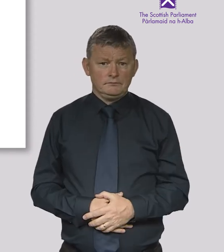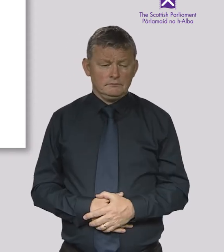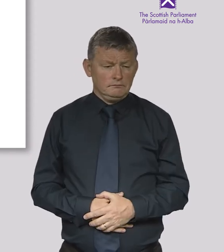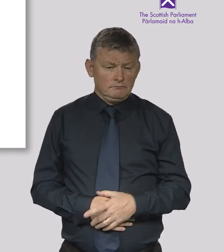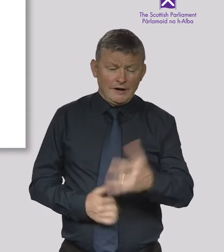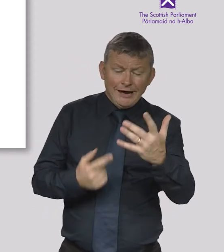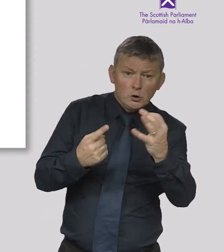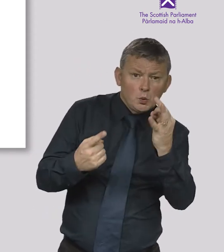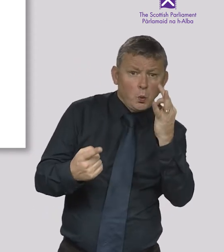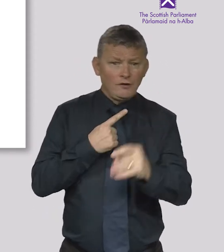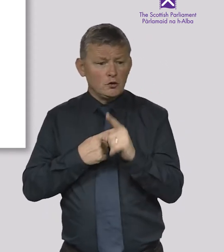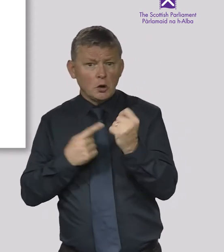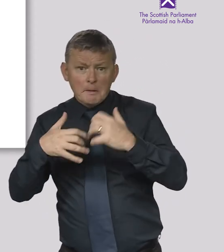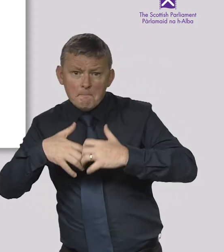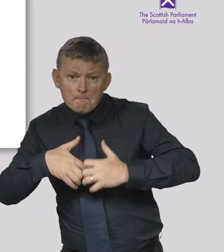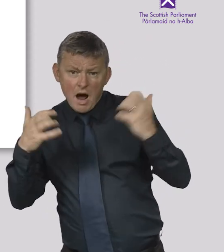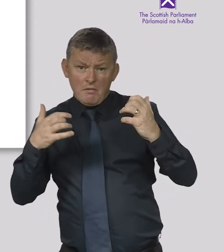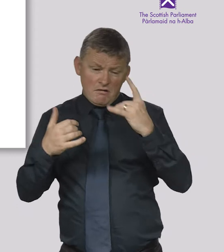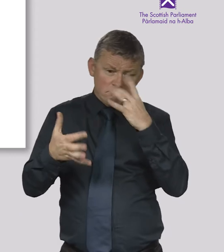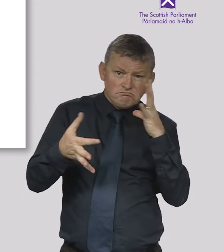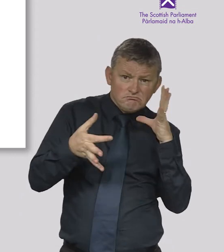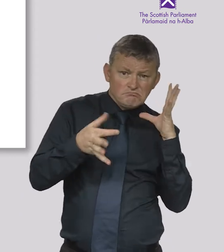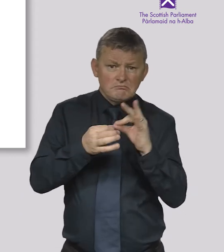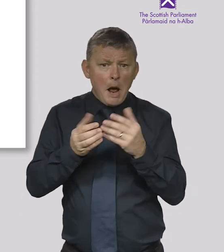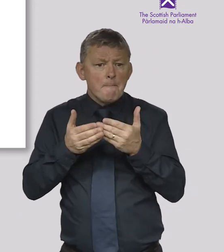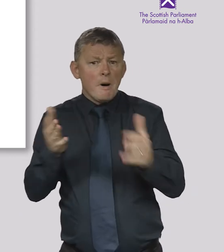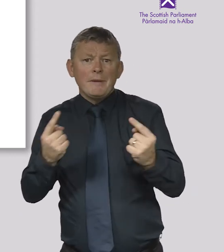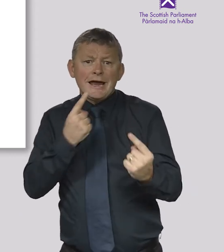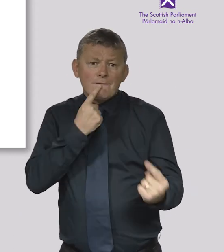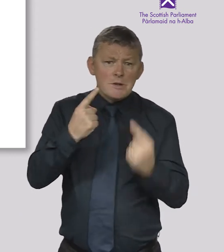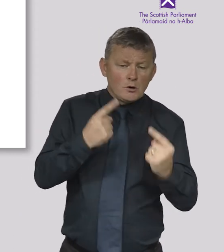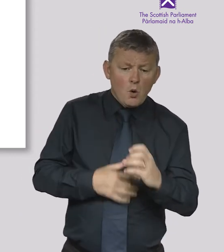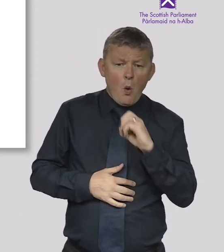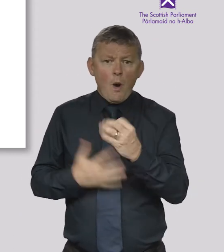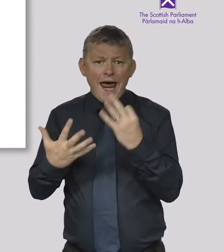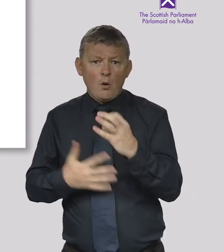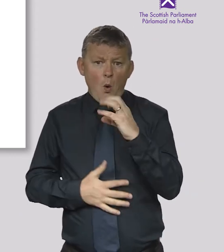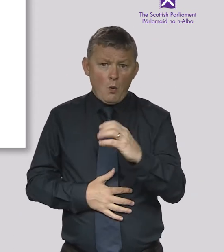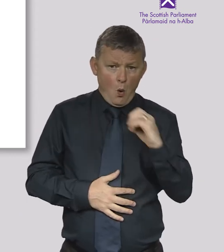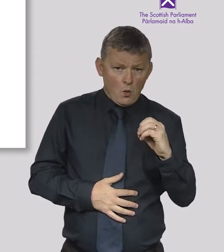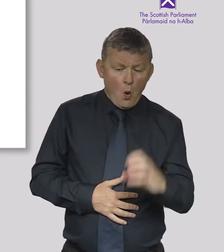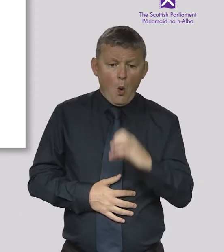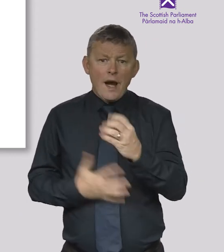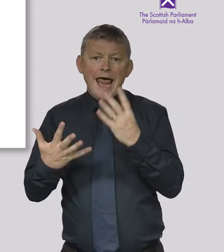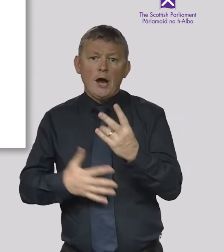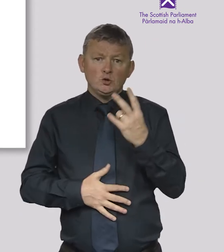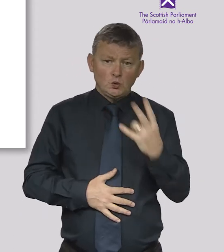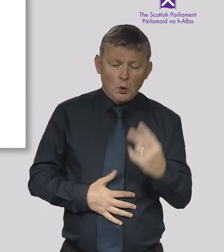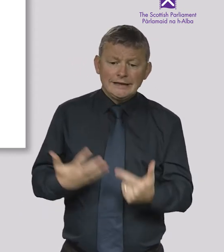If you have a question about the Scottish Parliament, you can contact Public Information on 0800 092